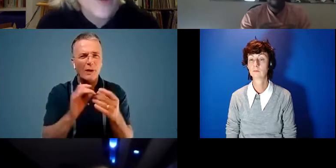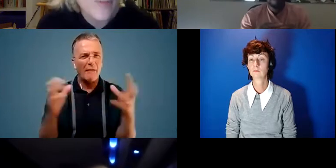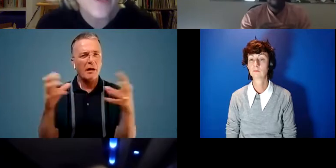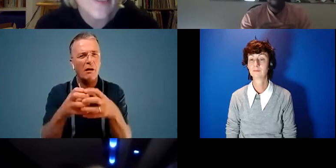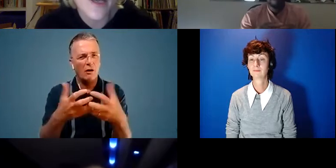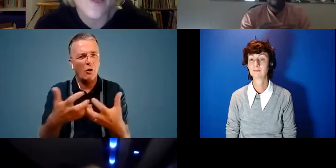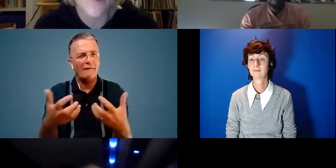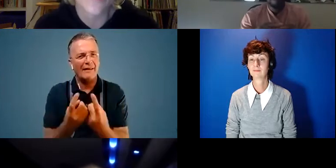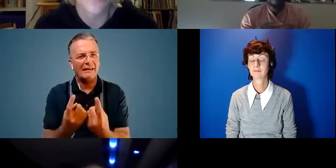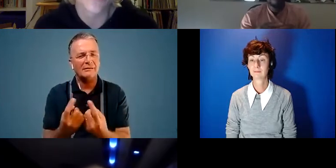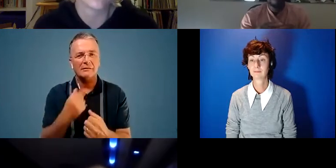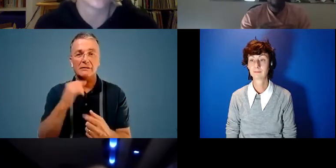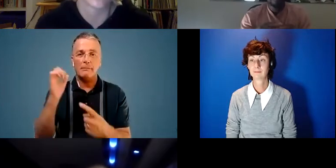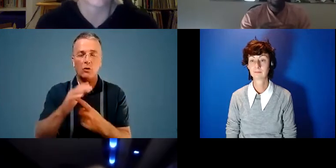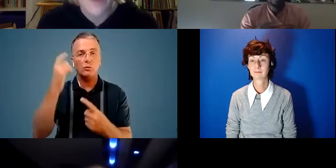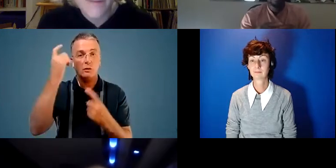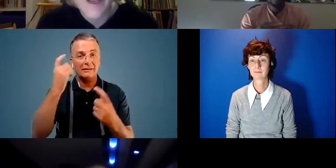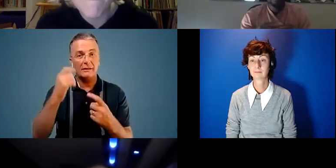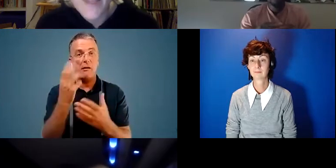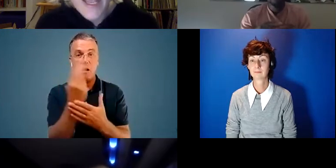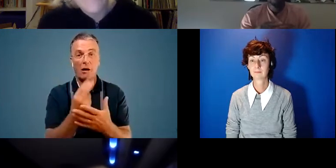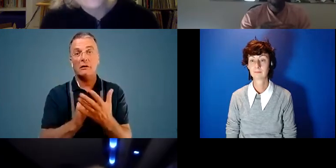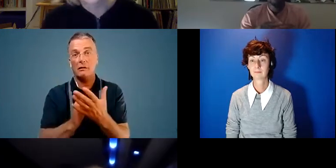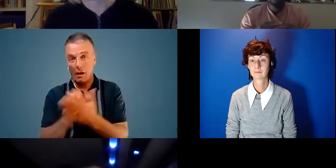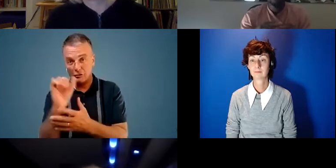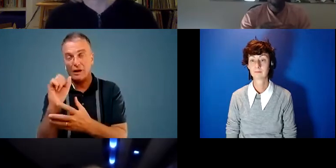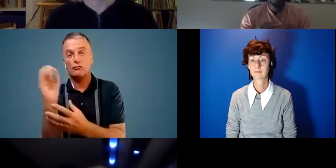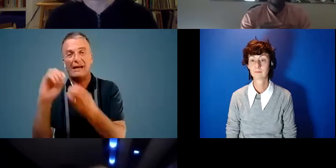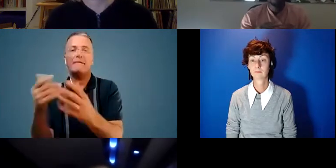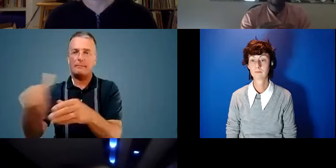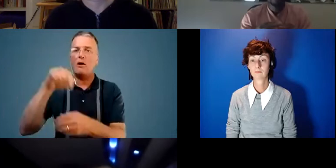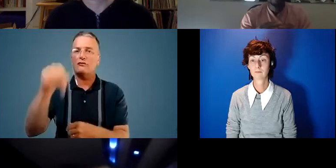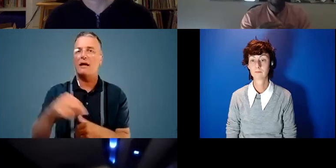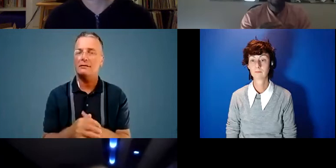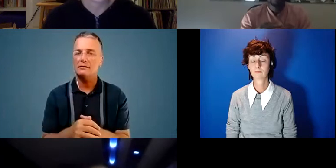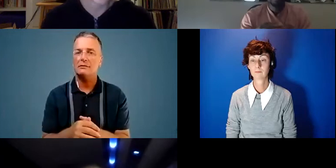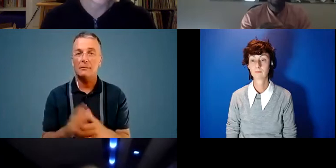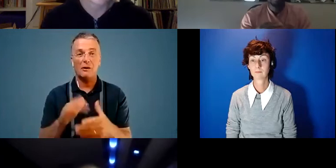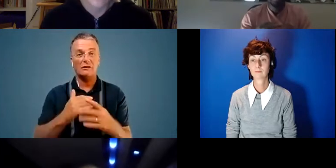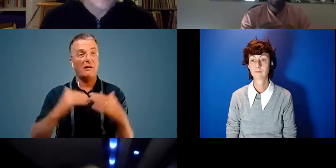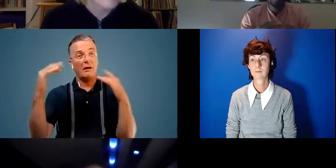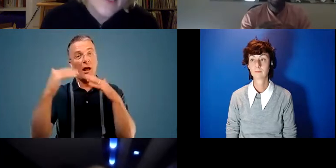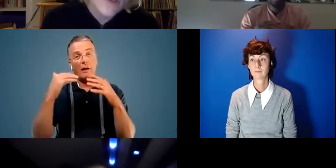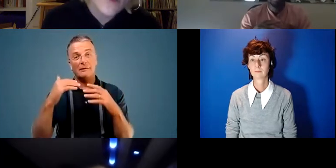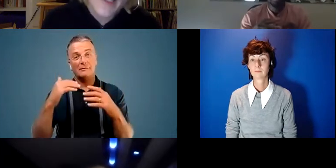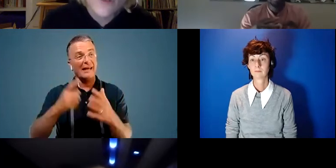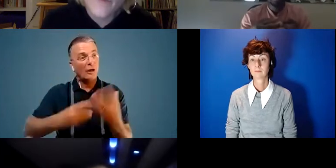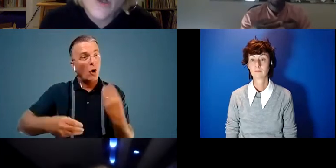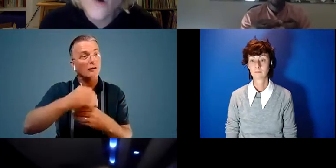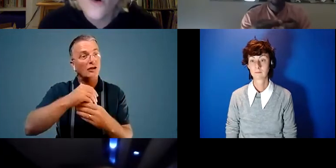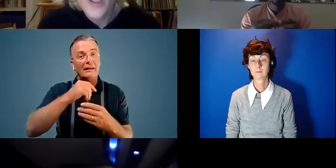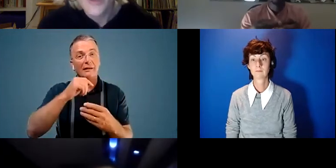really important that we consider arts, culture and creativity as part of that. And that's because the climate and ecological crisis is not just a political,